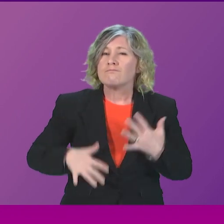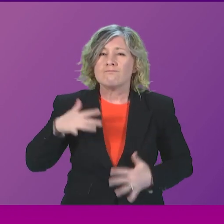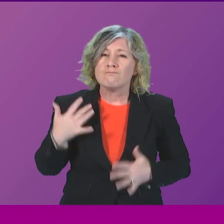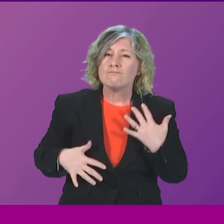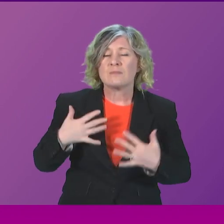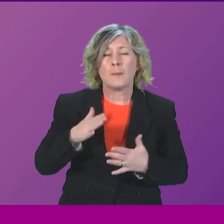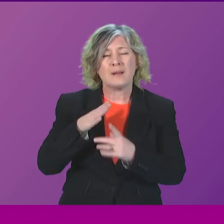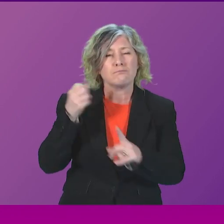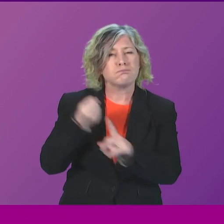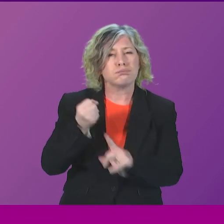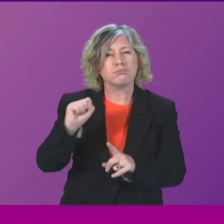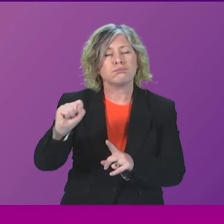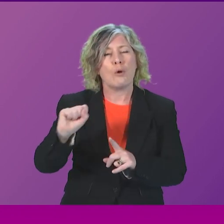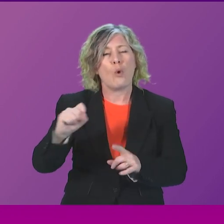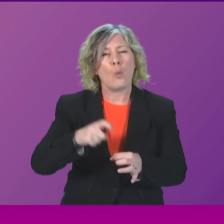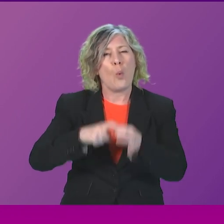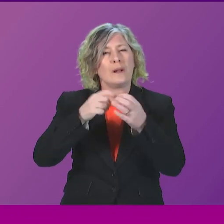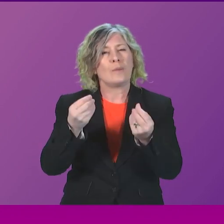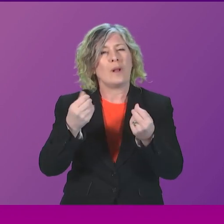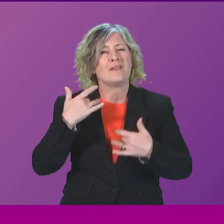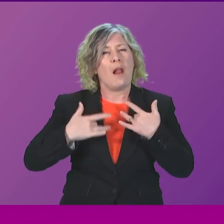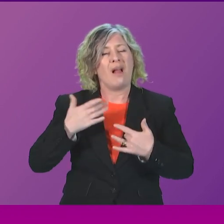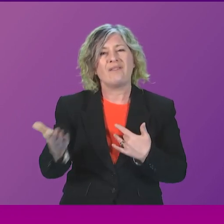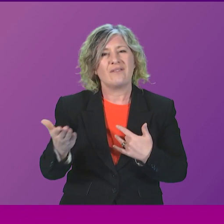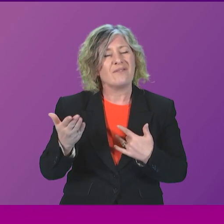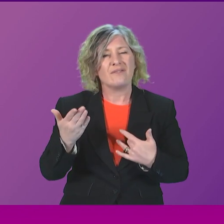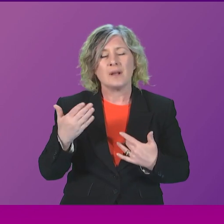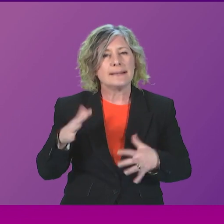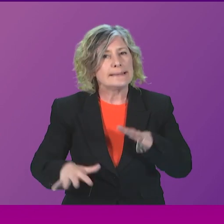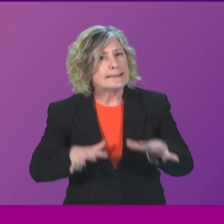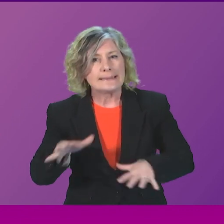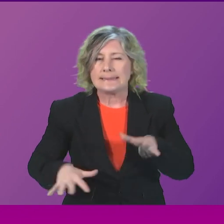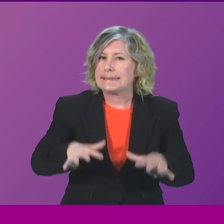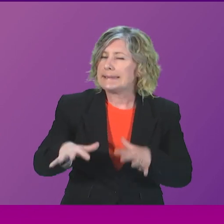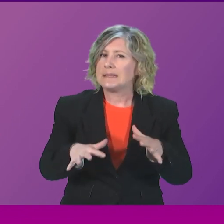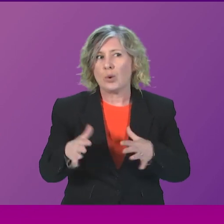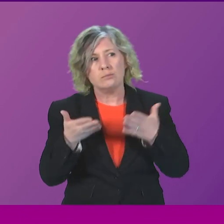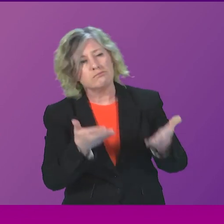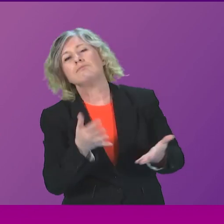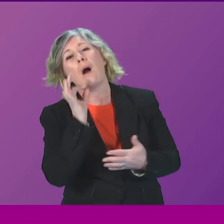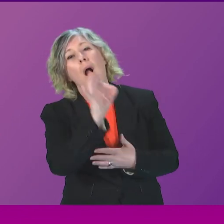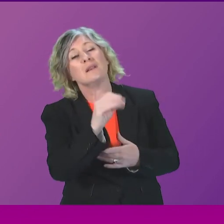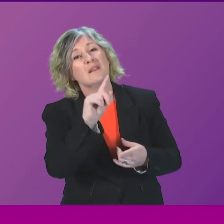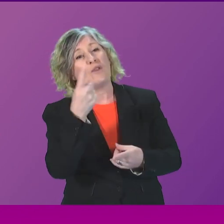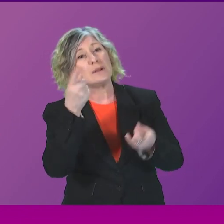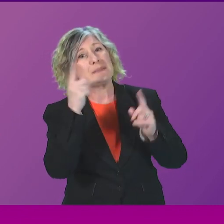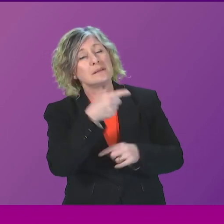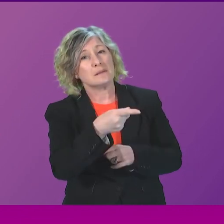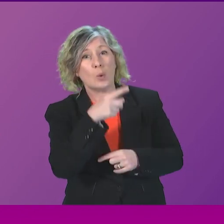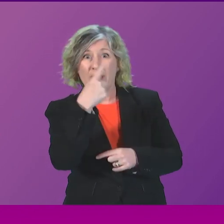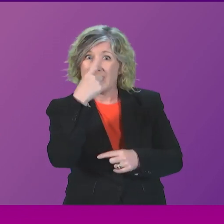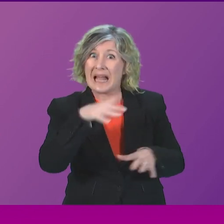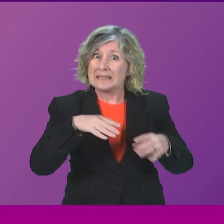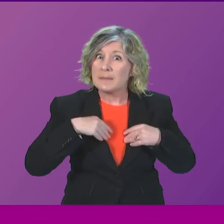quality of life has been seriously impacted by this. Does the First Minister think this wait time is